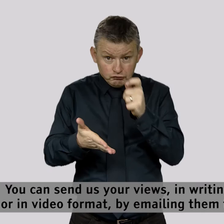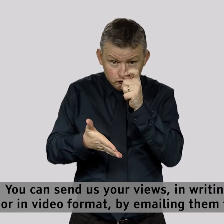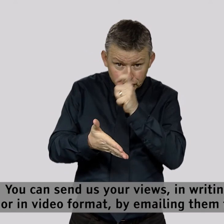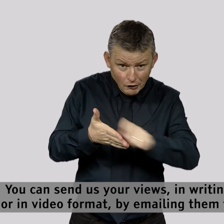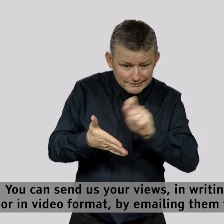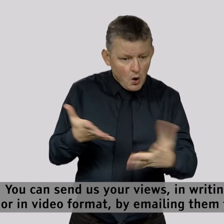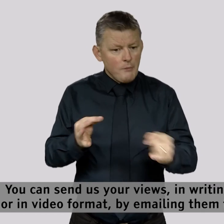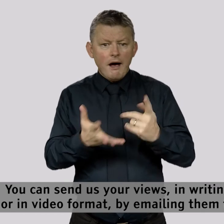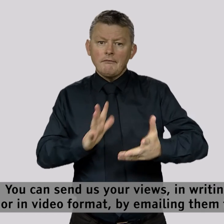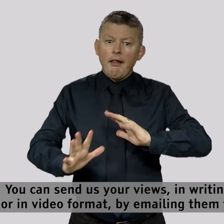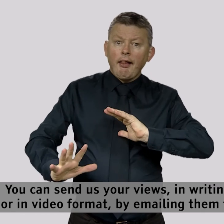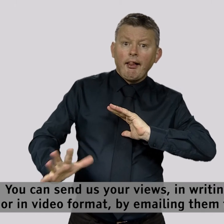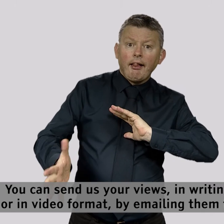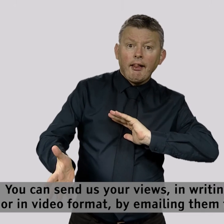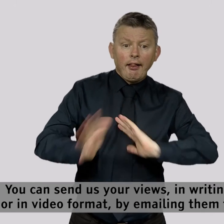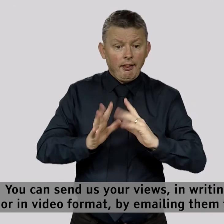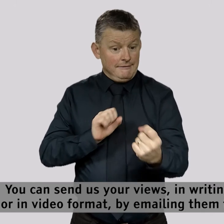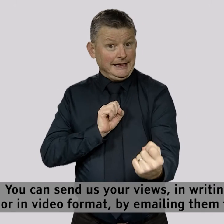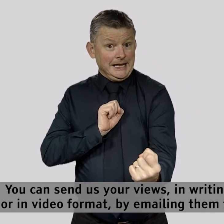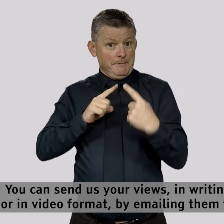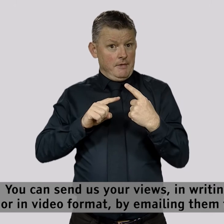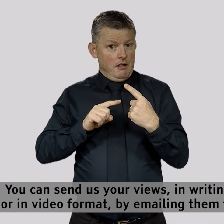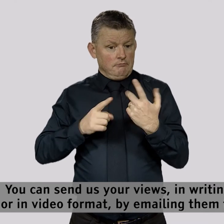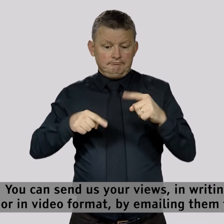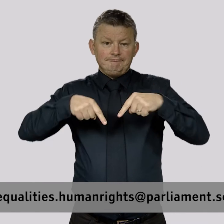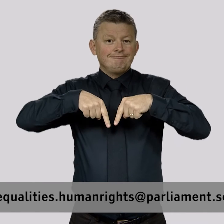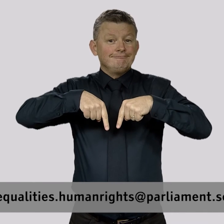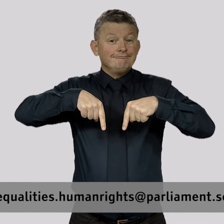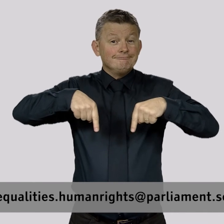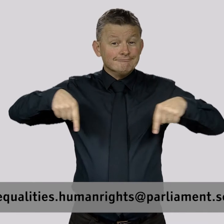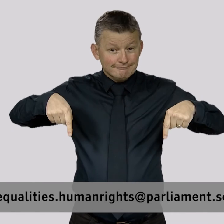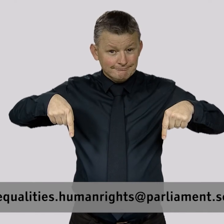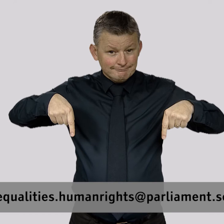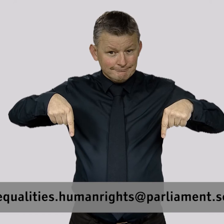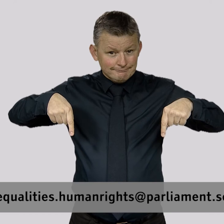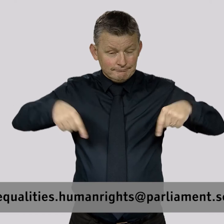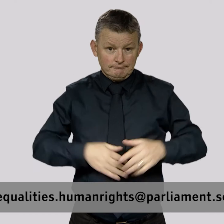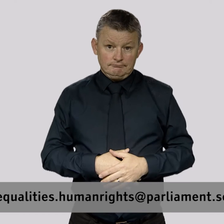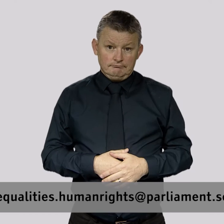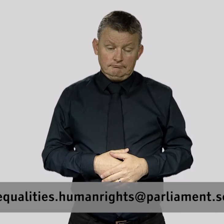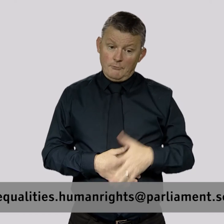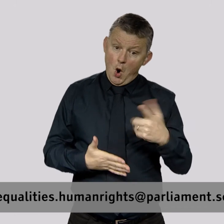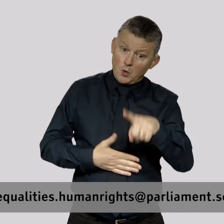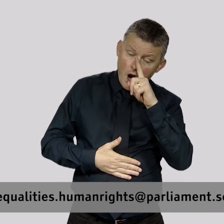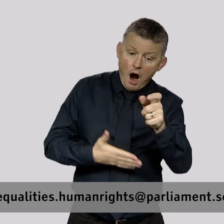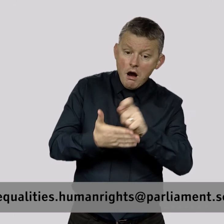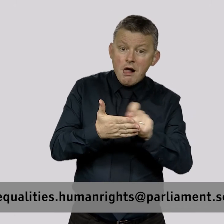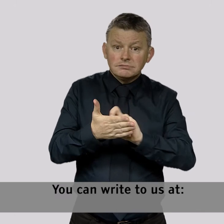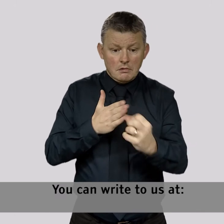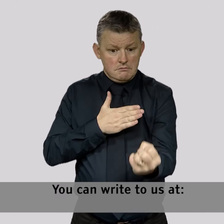us your views in writing or in video format by emailing them to equalities.humanrights at parliament.scot You